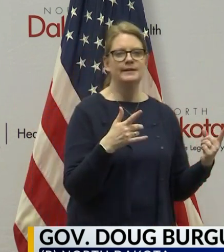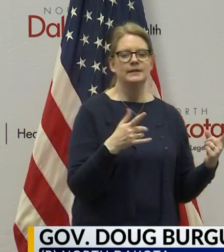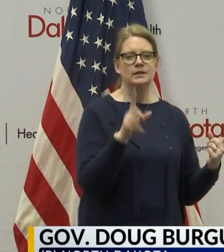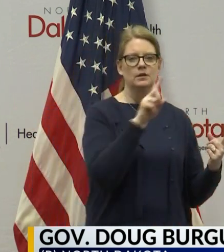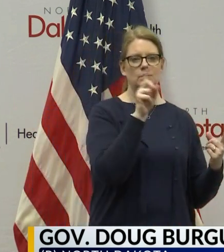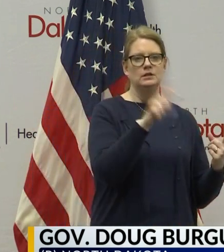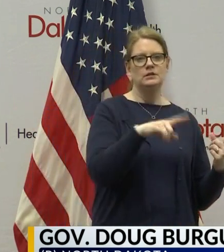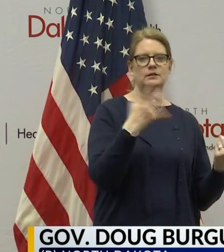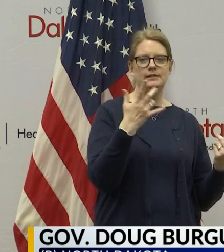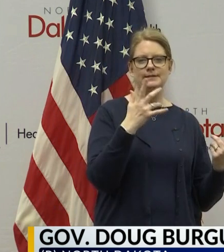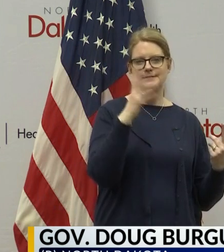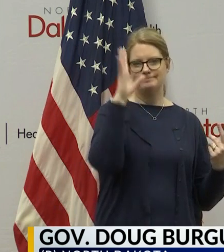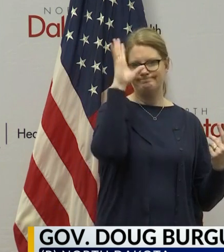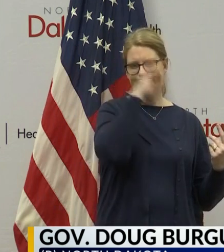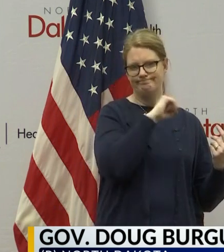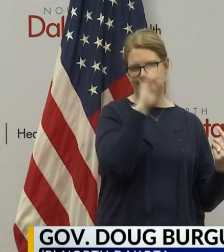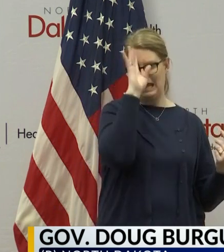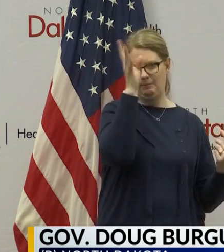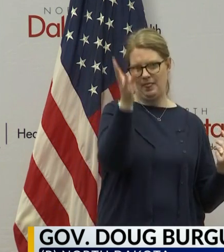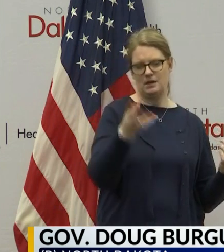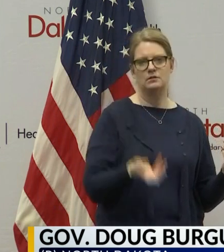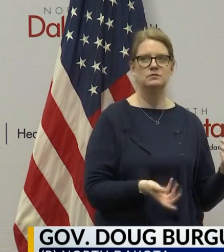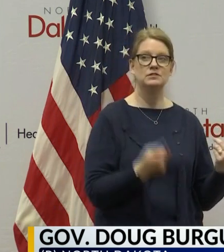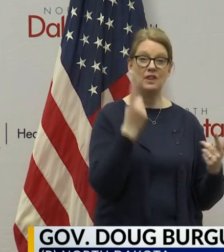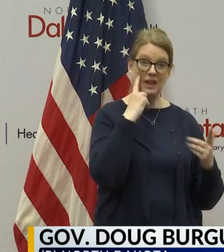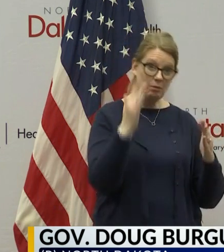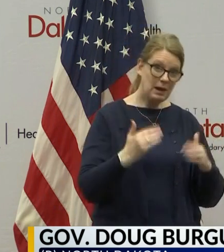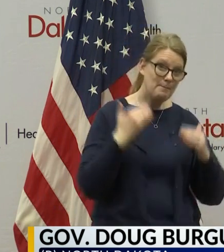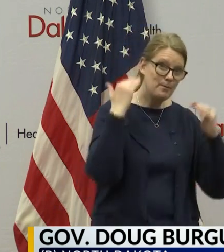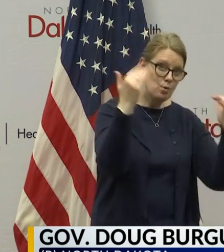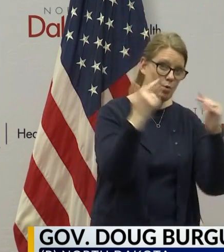question is a hypothetical one. Do we think it would improve compliance?